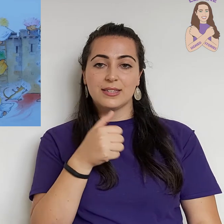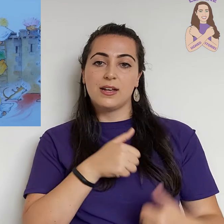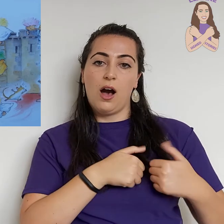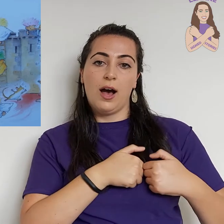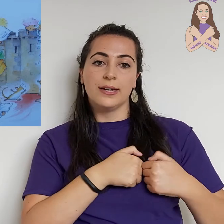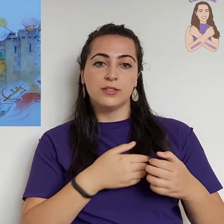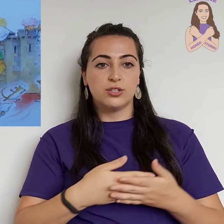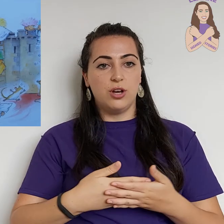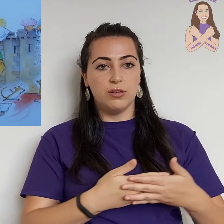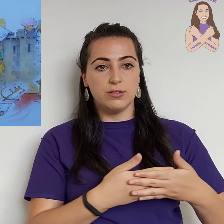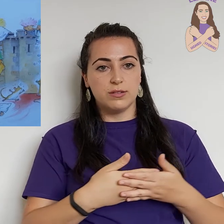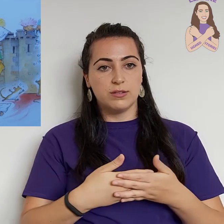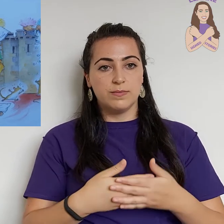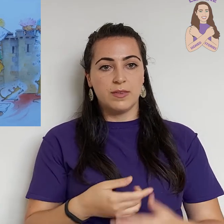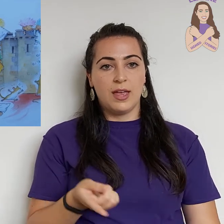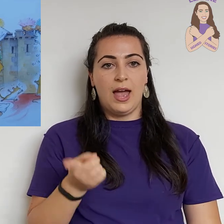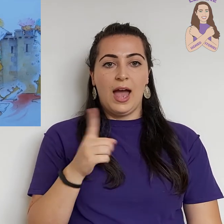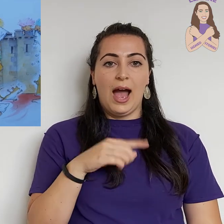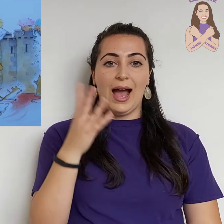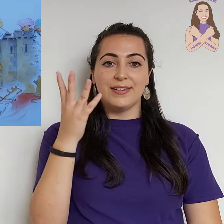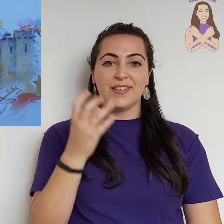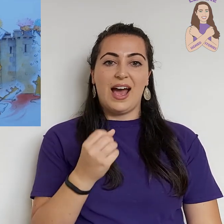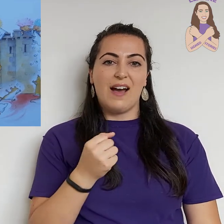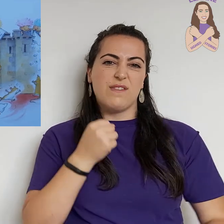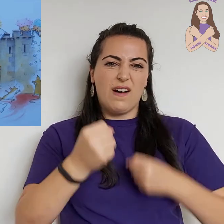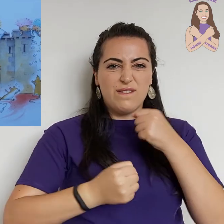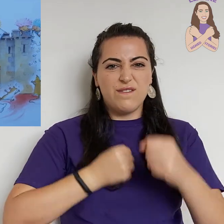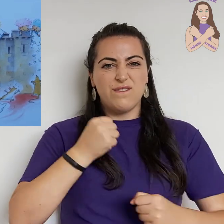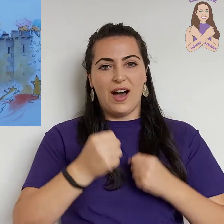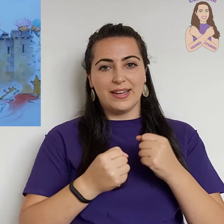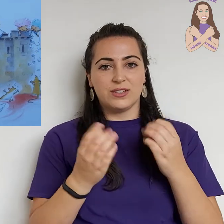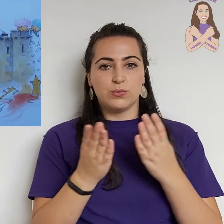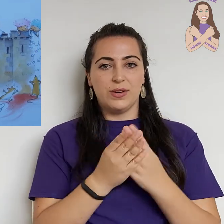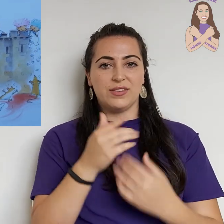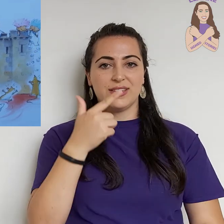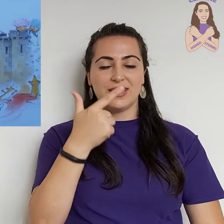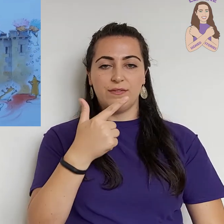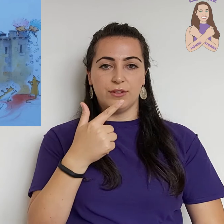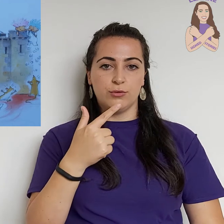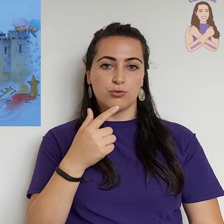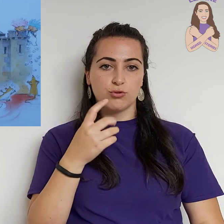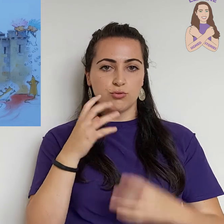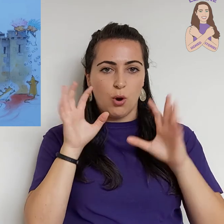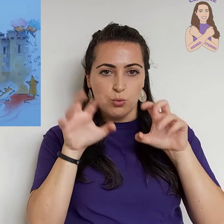kind dolls, and have a fight with seven trolls.